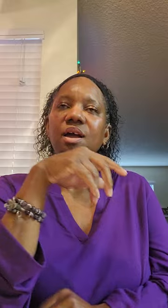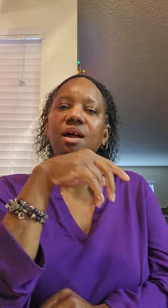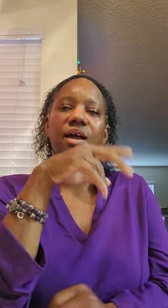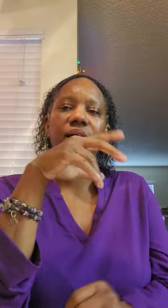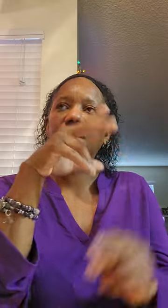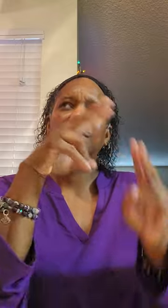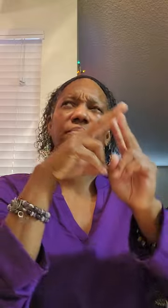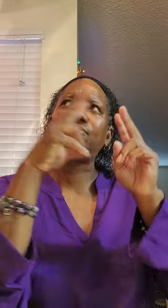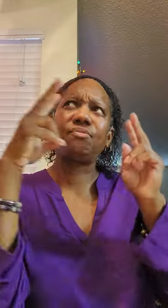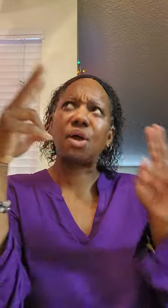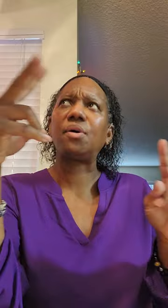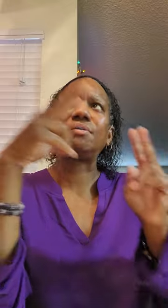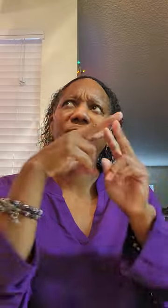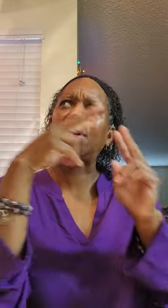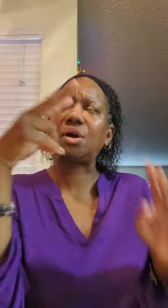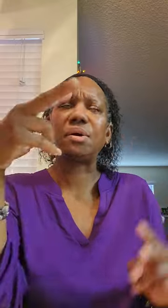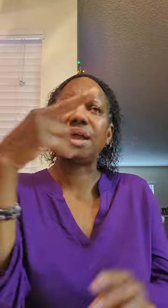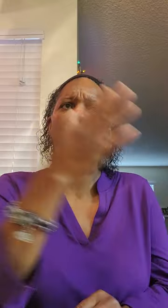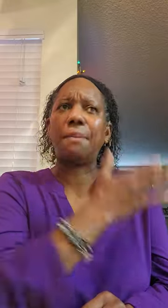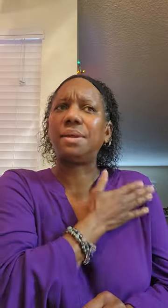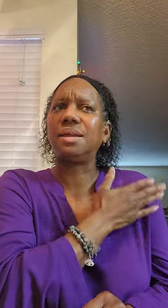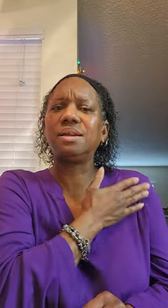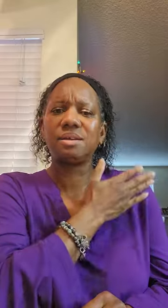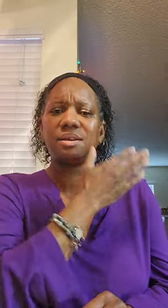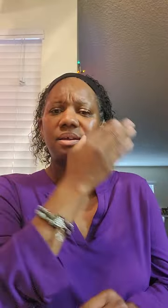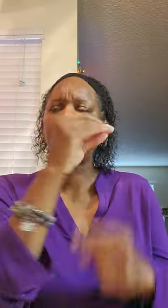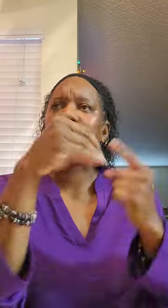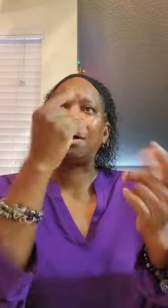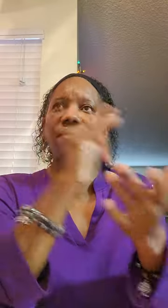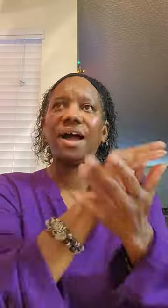I am very, very, very happy about that.